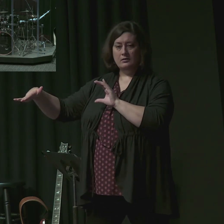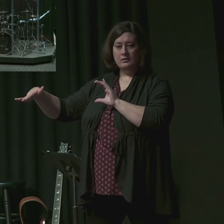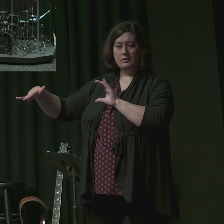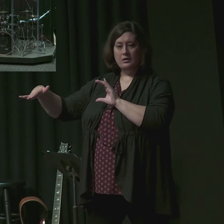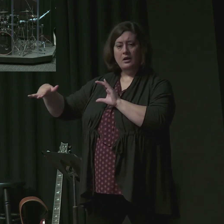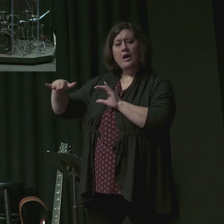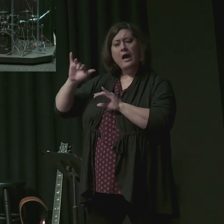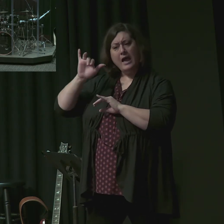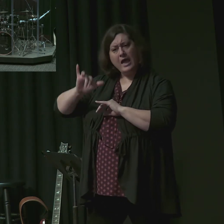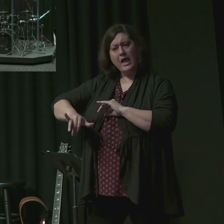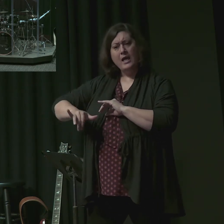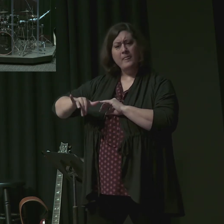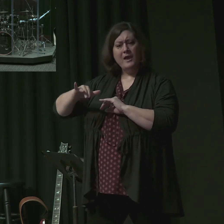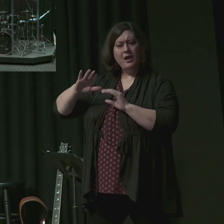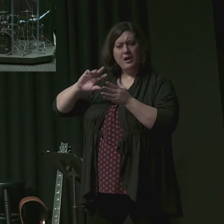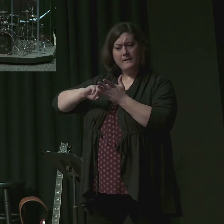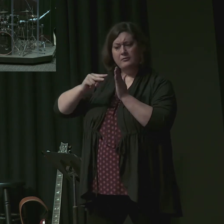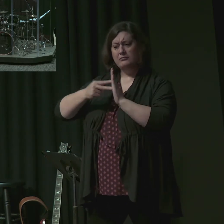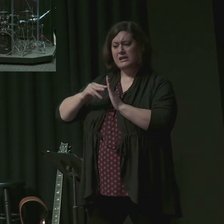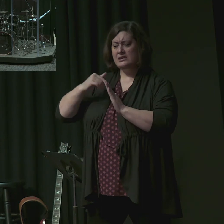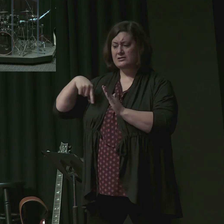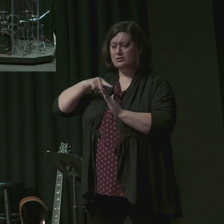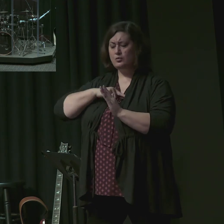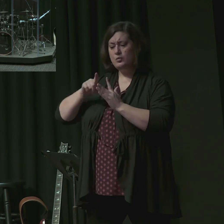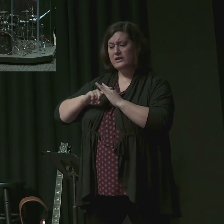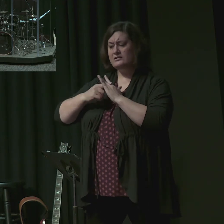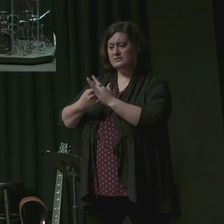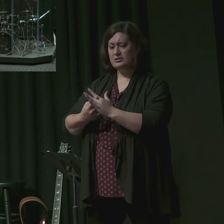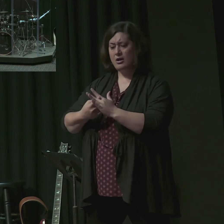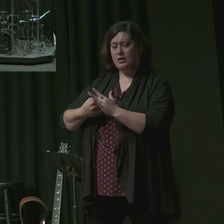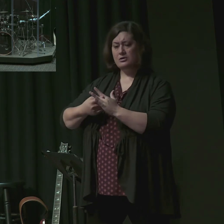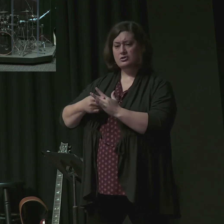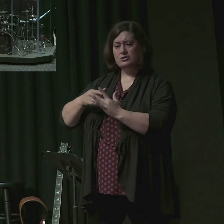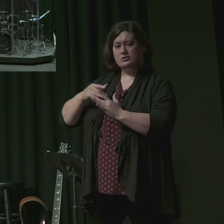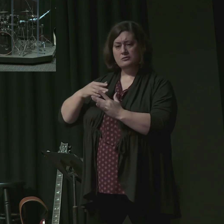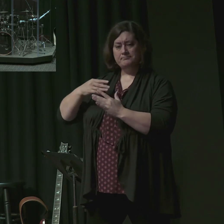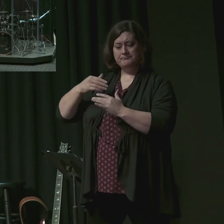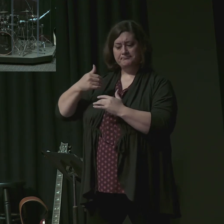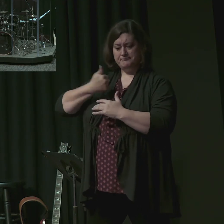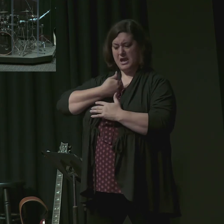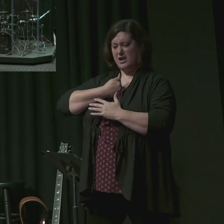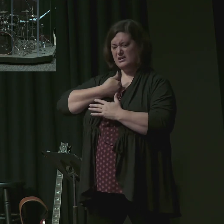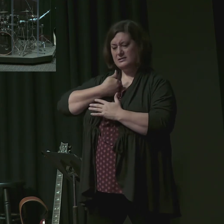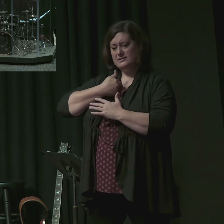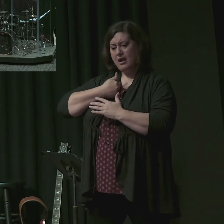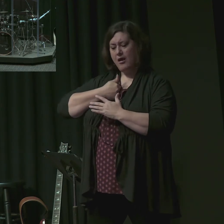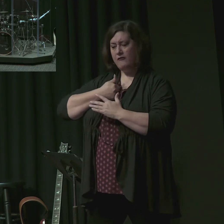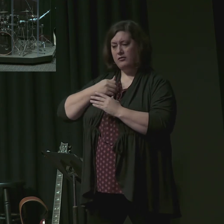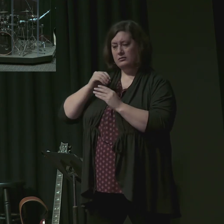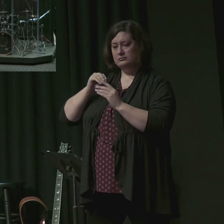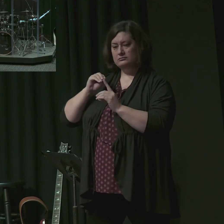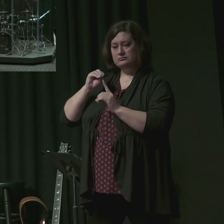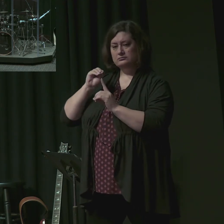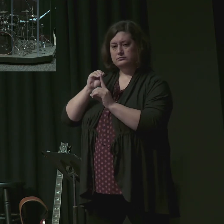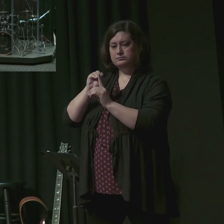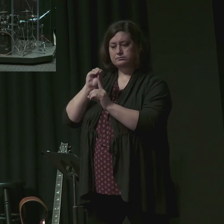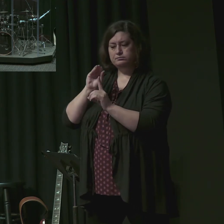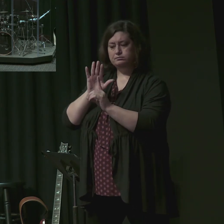begin to impose our theological frameworks on the text rather than preaching the